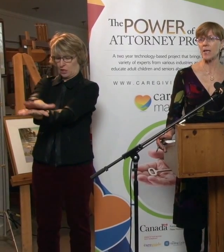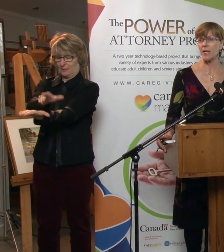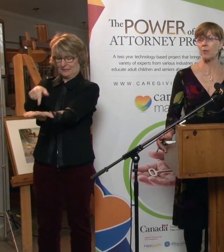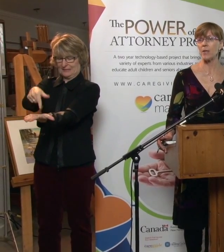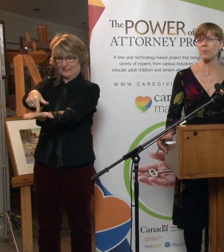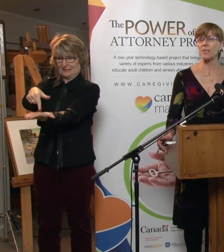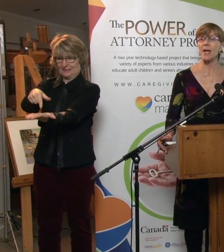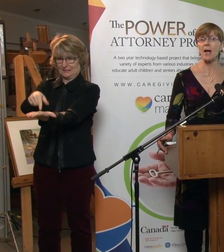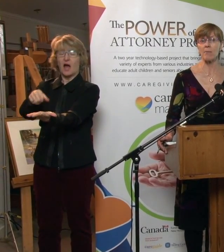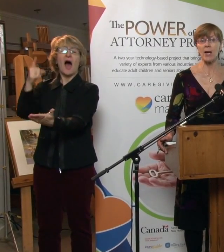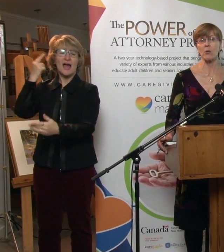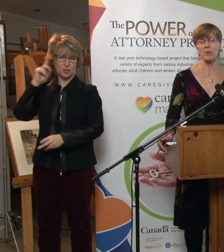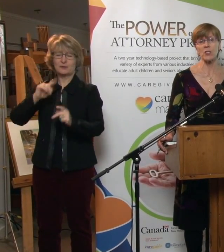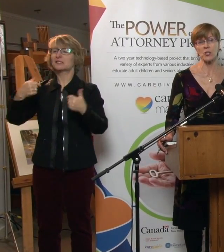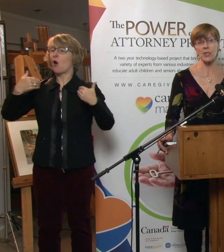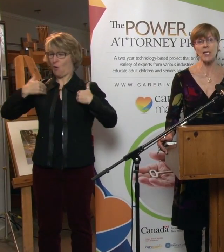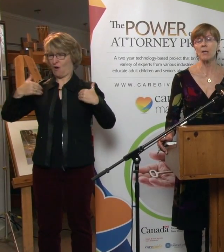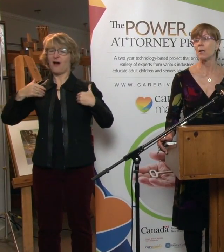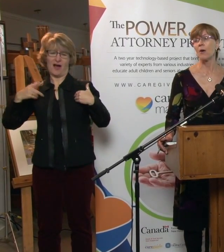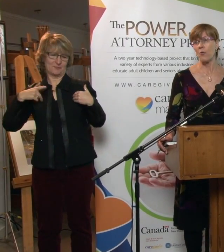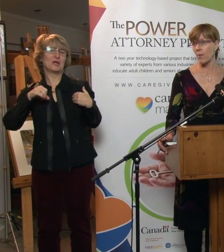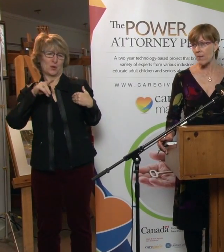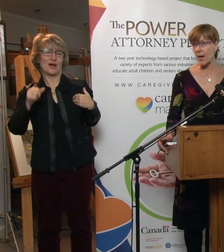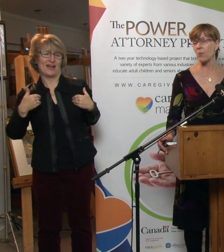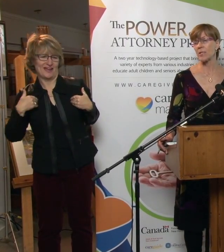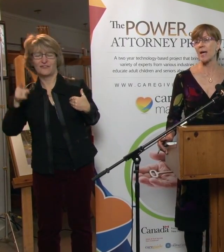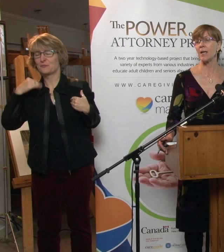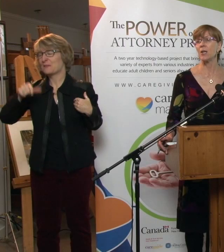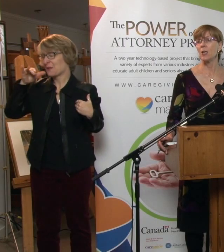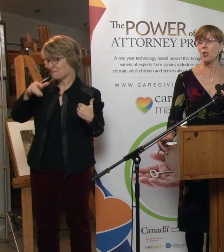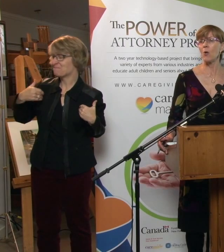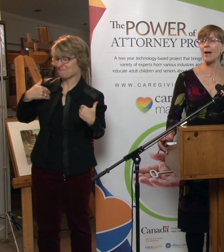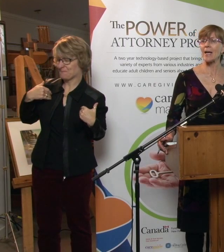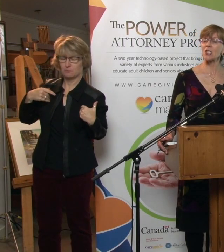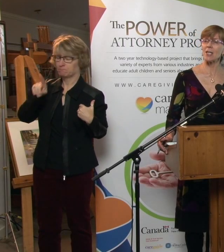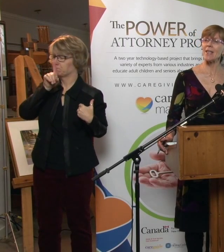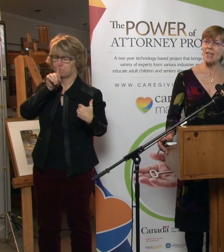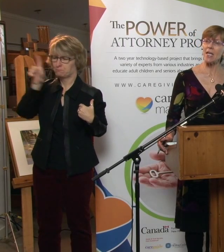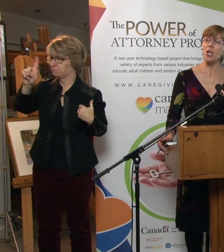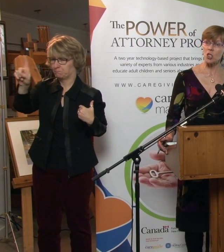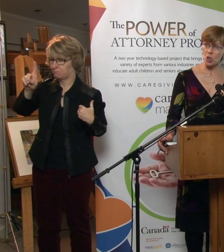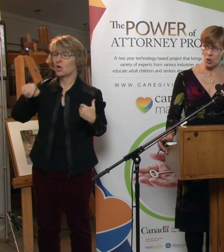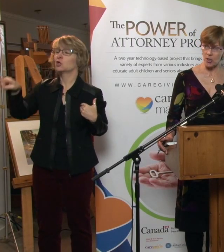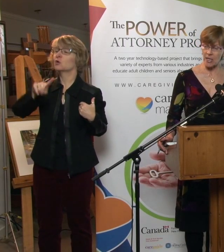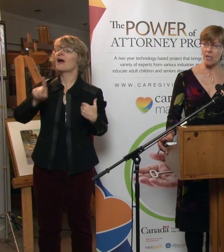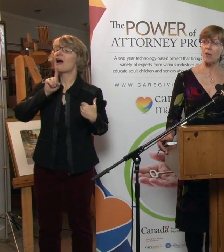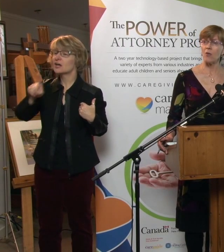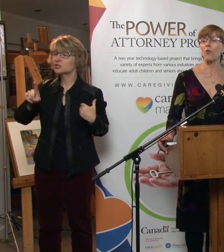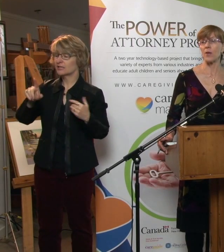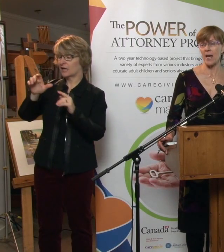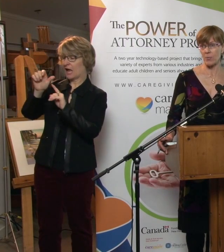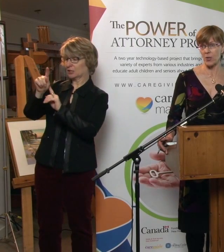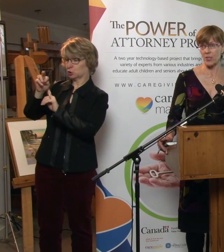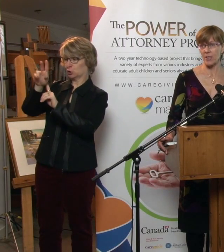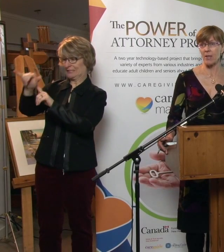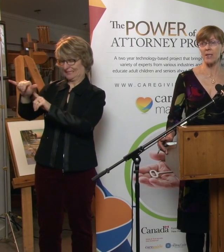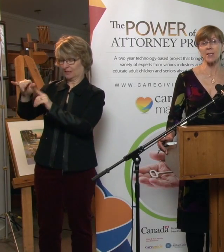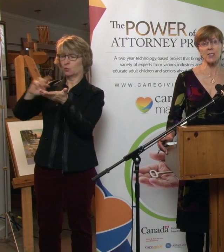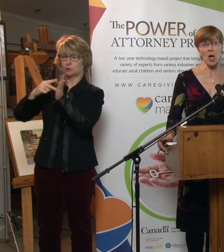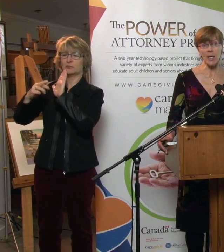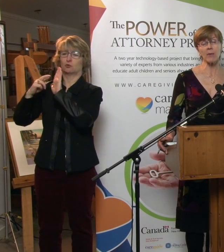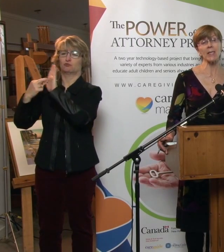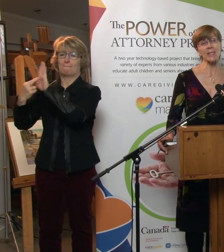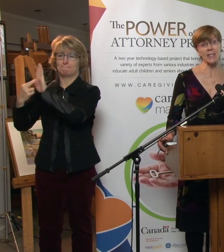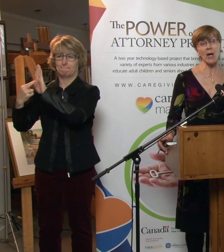confused. I hear people say, I'm power of attorney for my mom or dad. You are actually the attorney for that person.